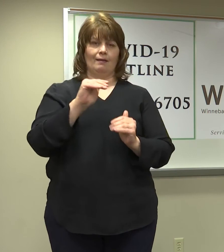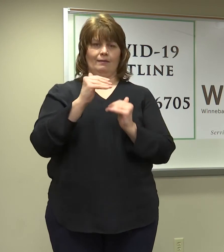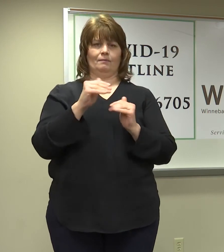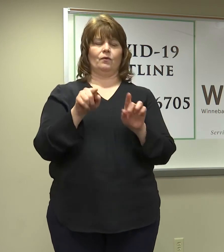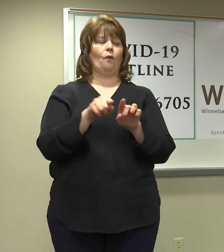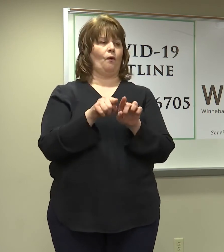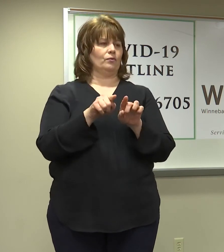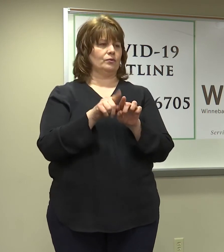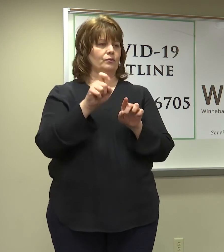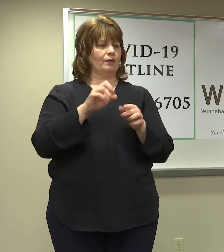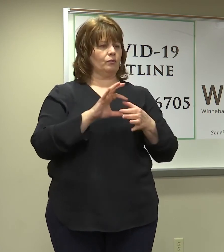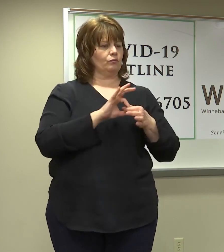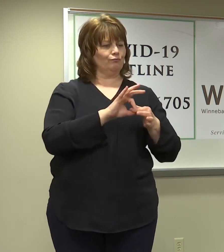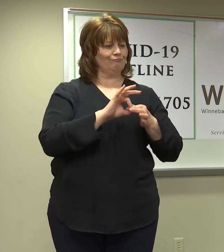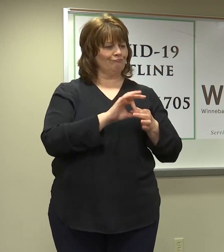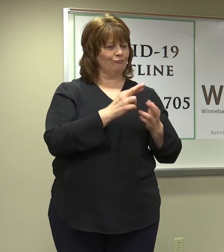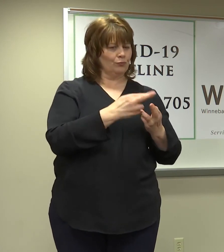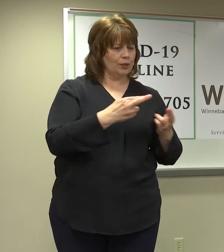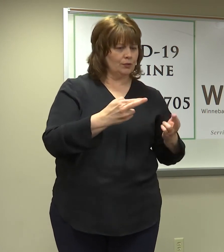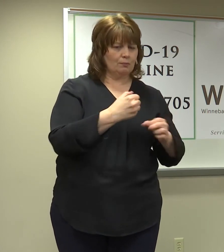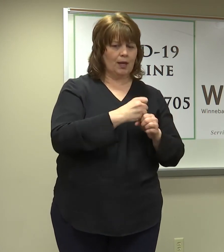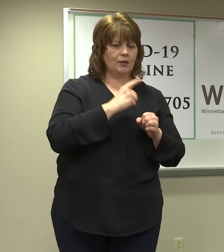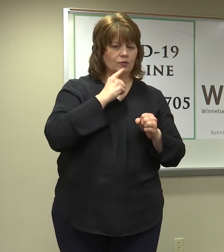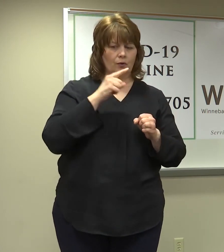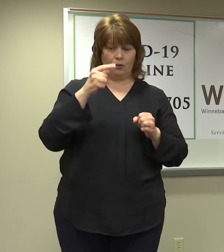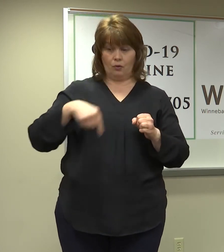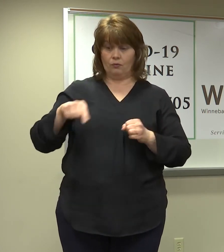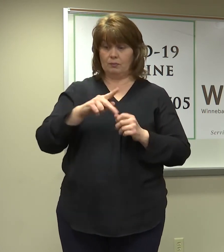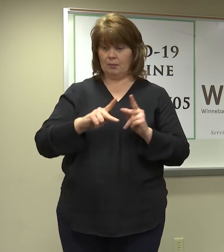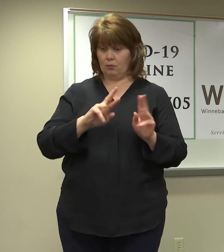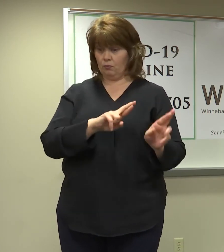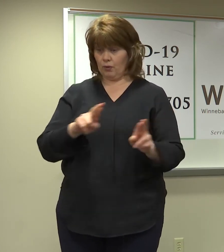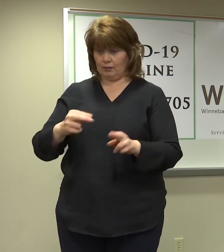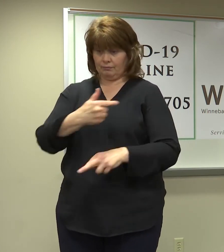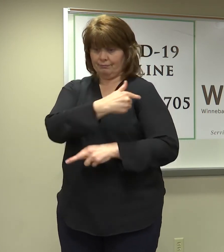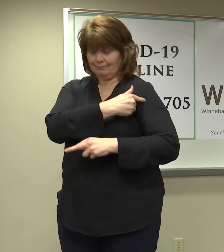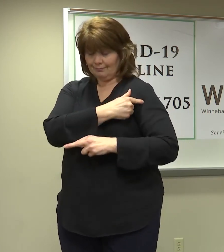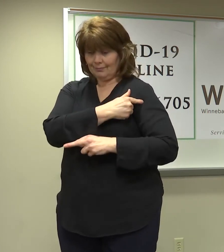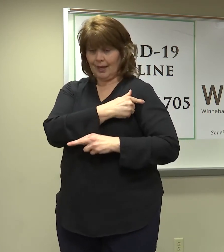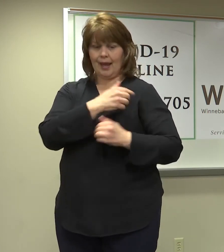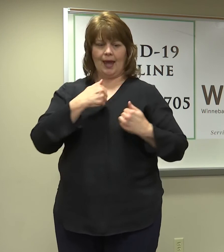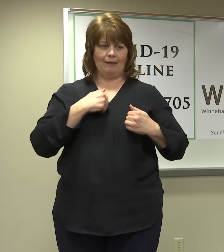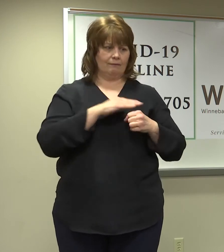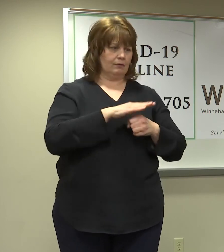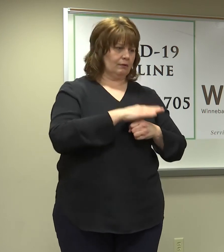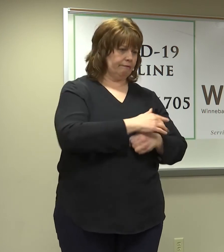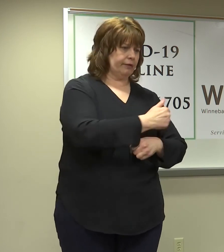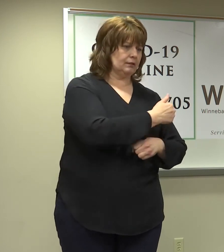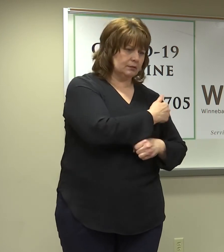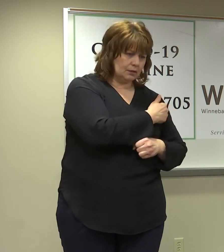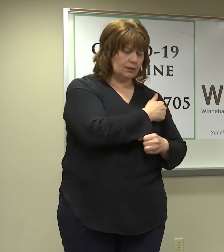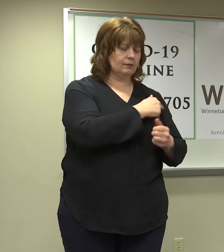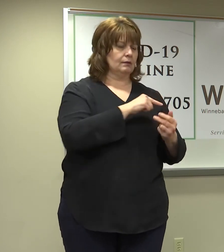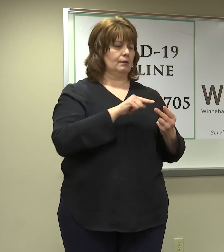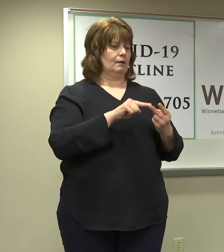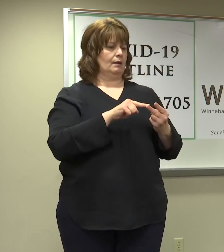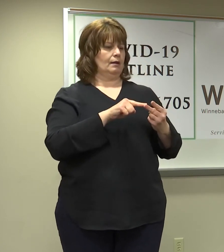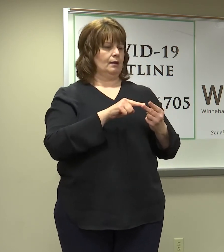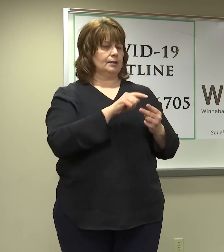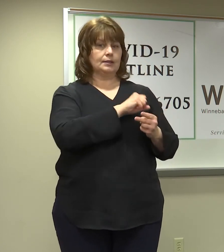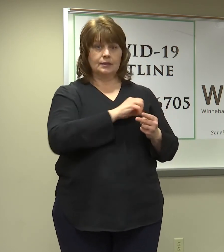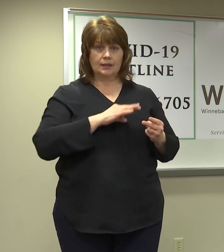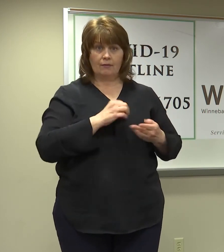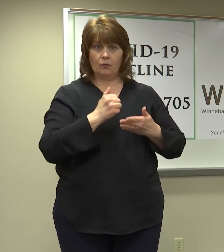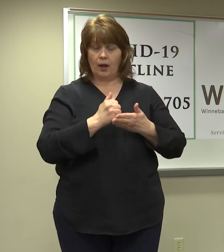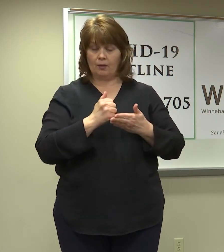effectively vaccinate the individuals. So when that comes, they might say, okay, this category of people, we're going to schedule you for a